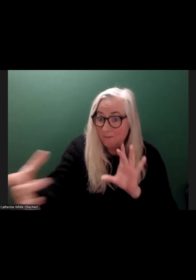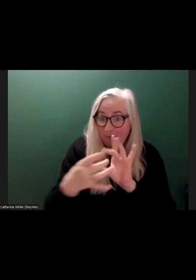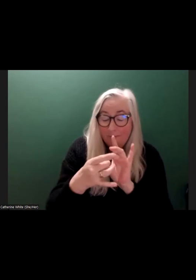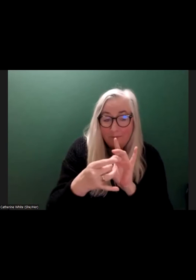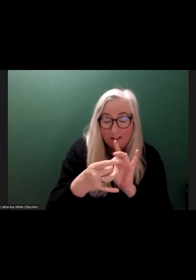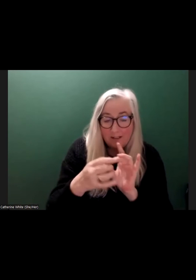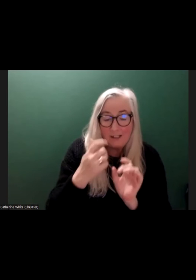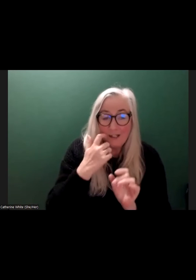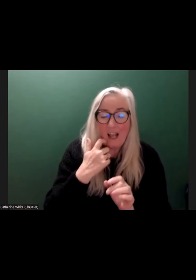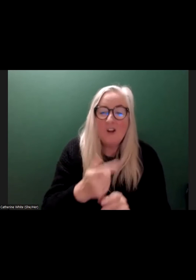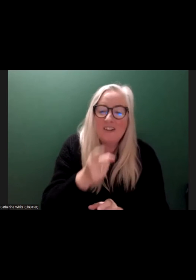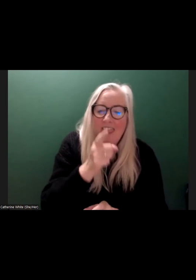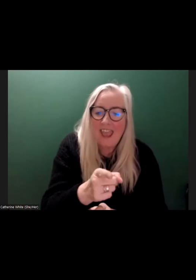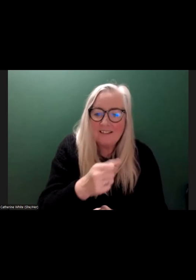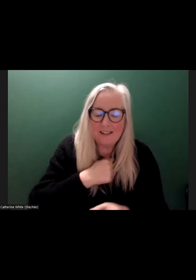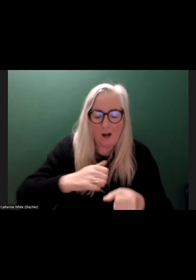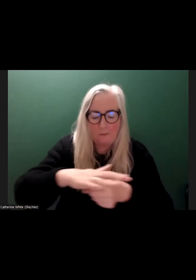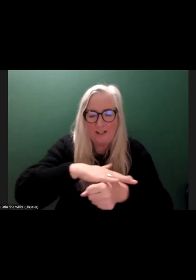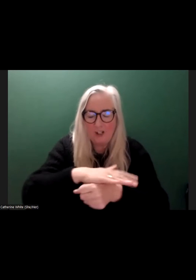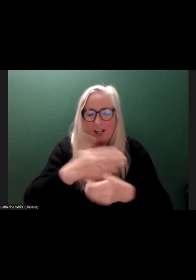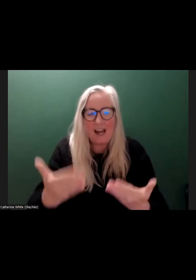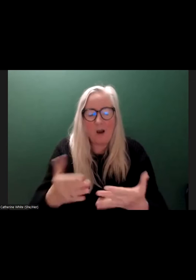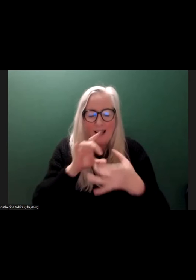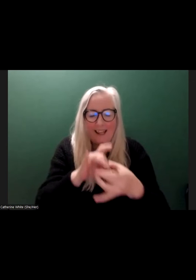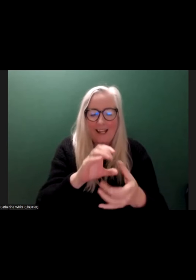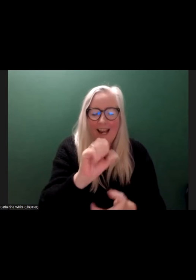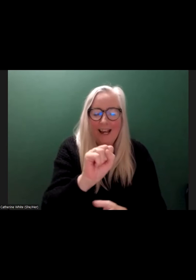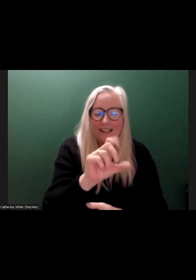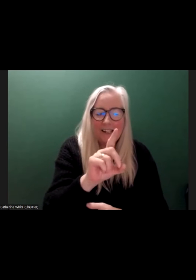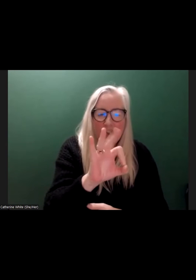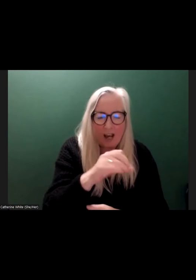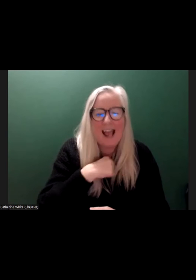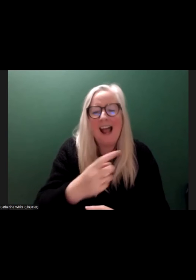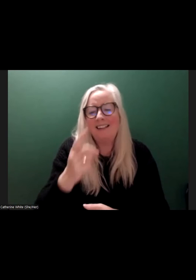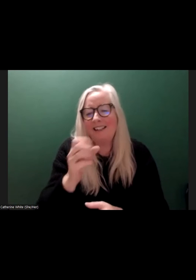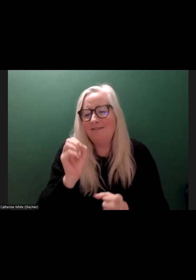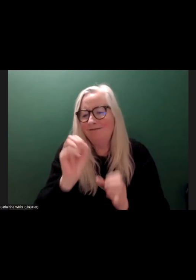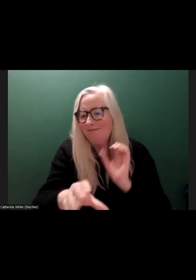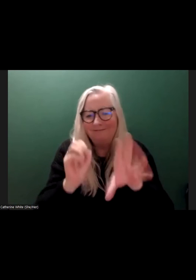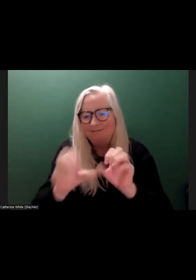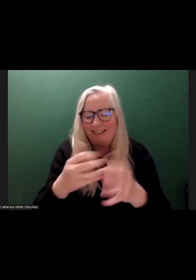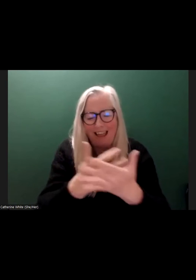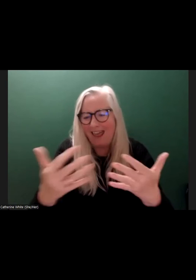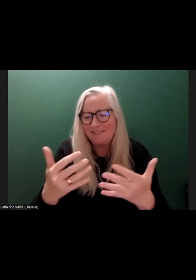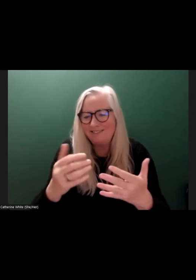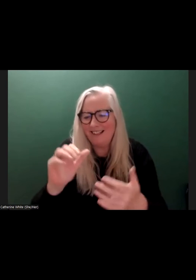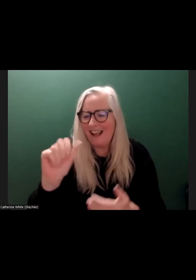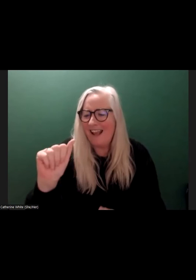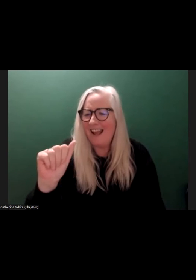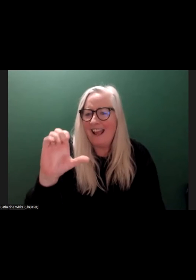So that's essentially where we're at with the Sustainable Development Goals. And I throw a lot of acronyms at you. So please feel free to ask me any questions if